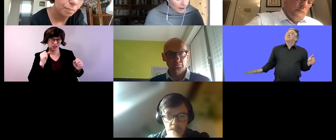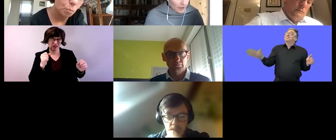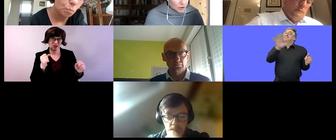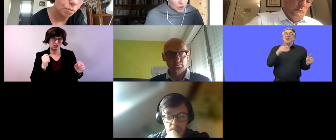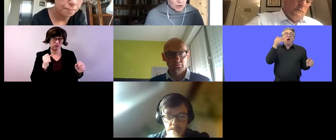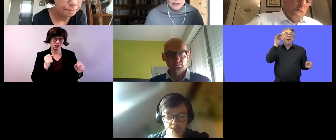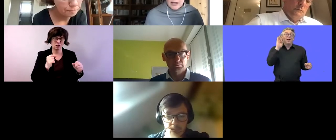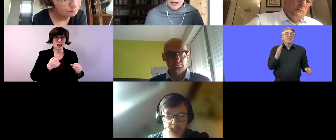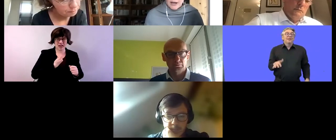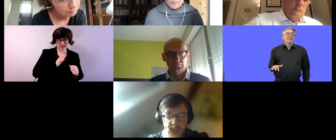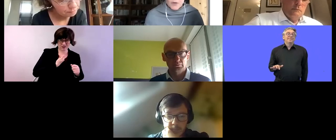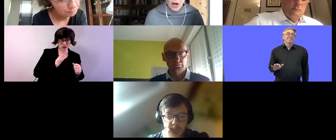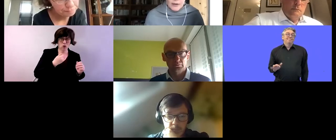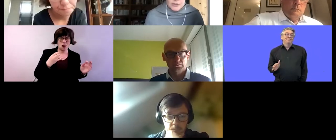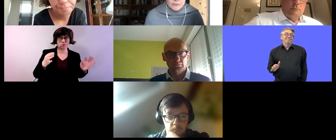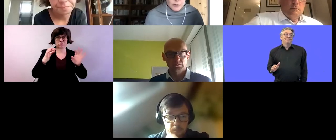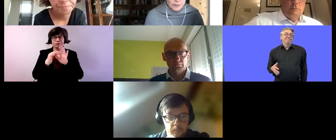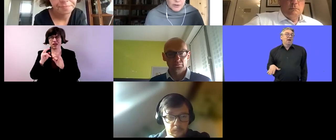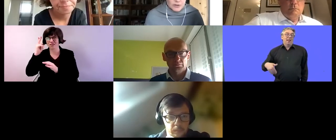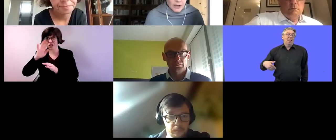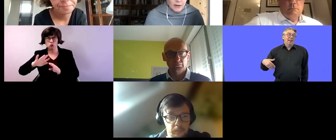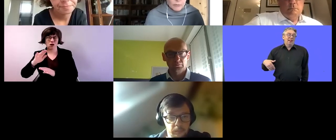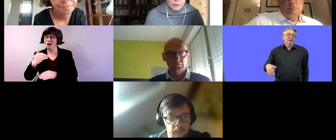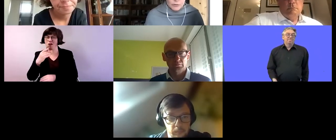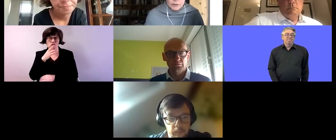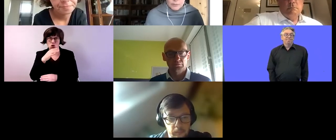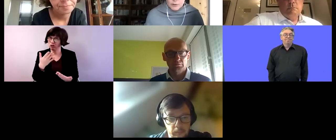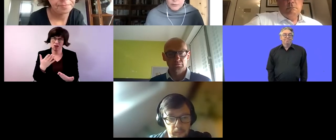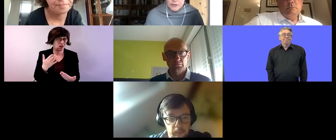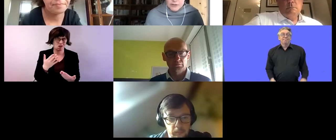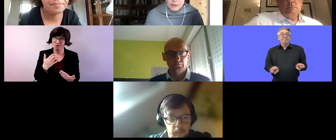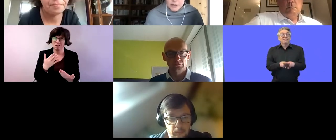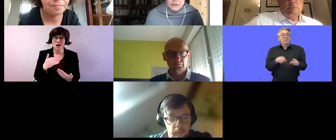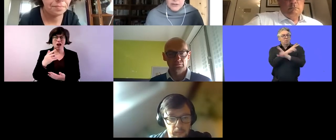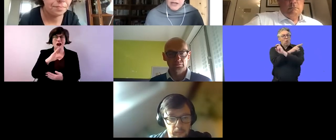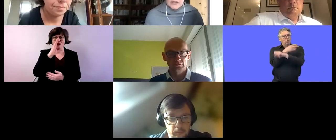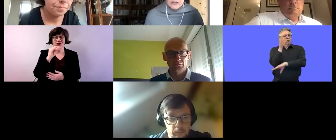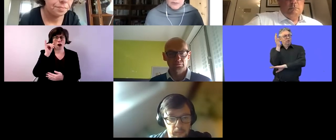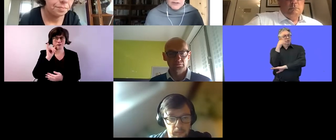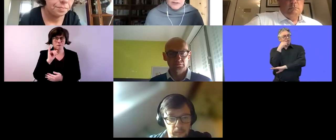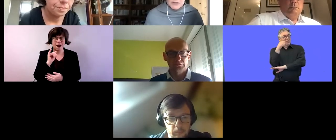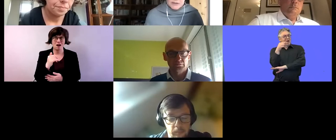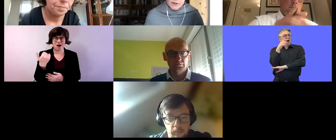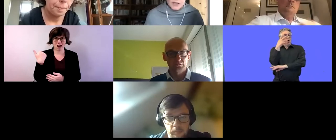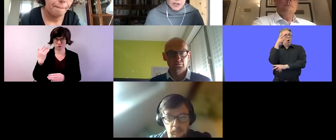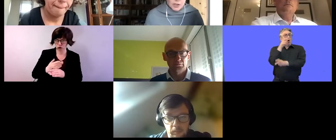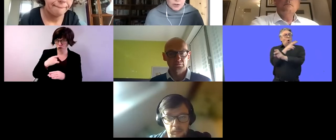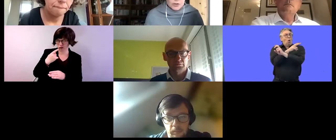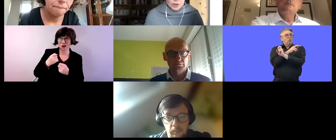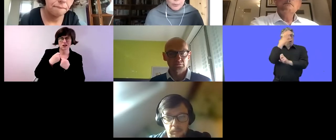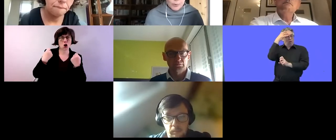wolfmeier mentioned the um houses of government uh recruiting people with disabilities this was a specific